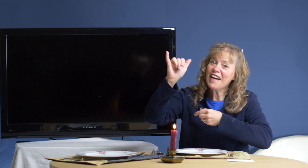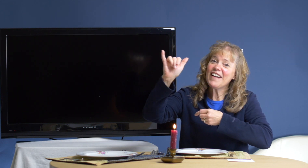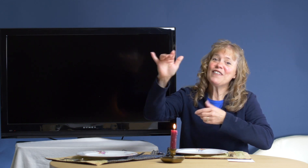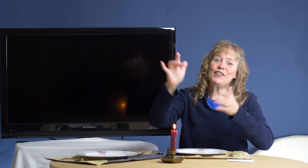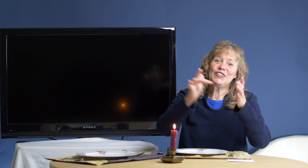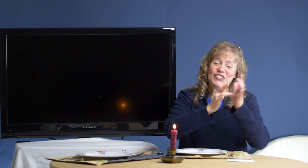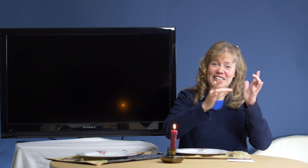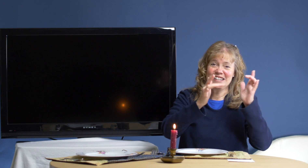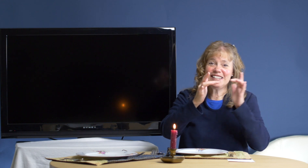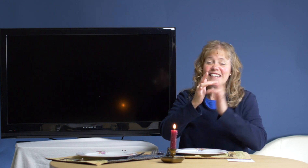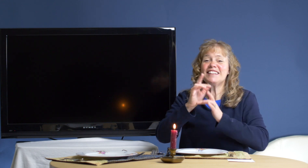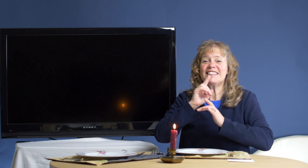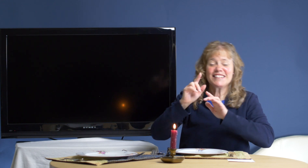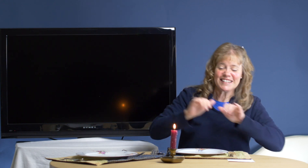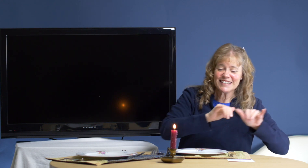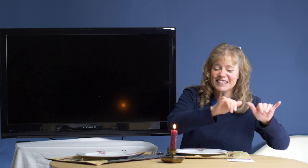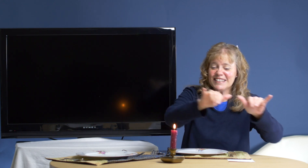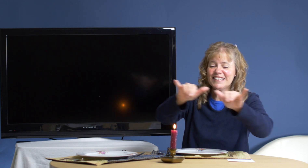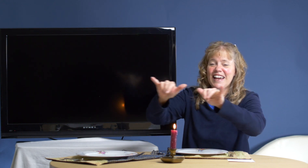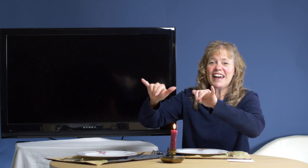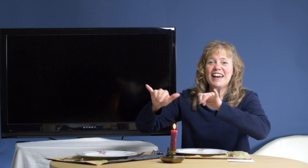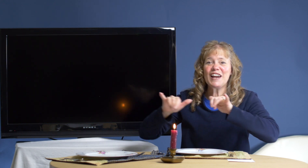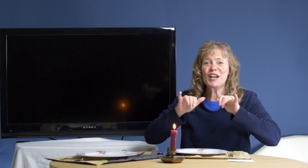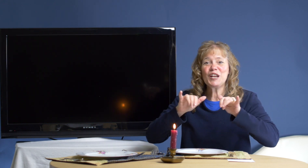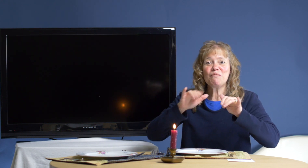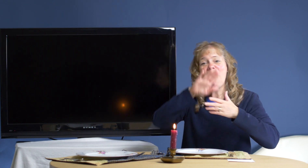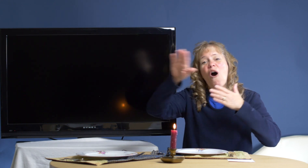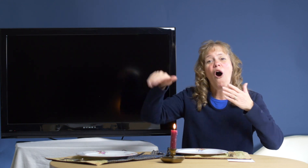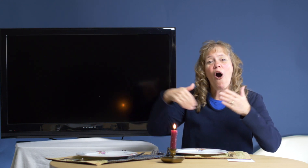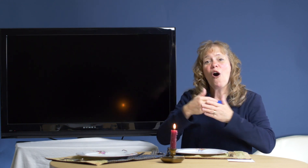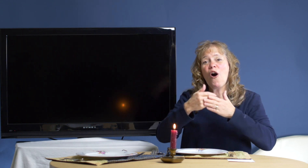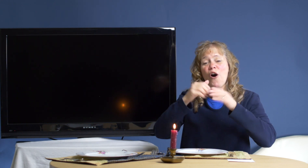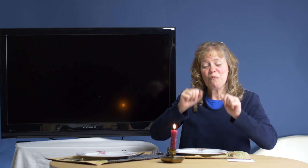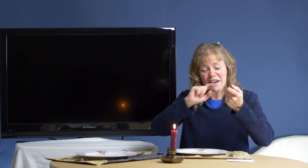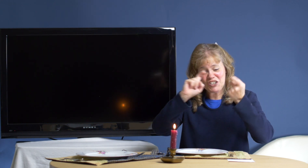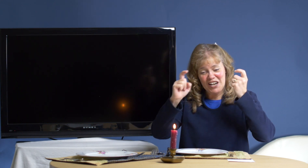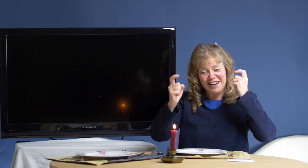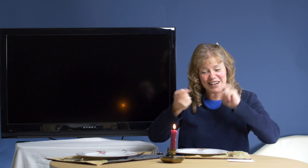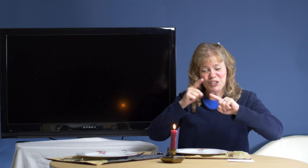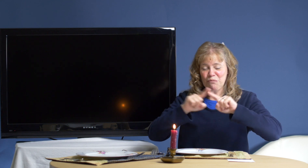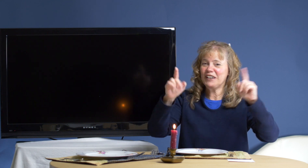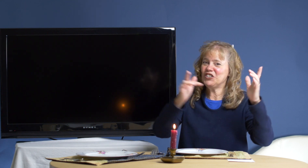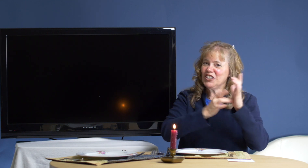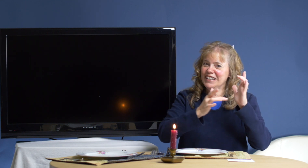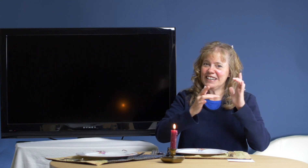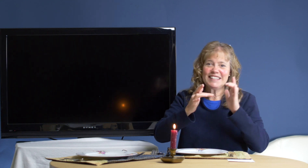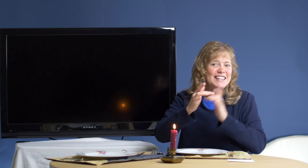Jesus is the same. All may change, but Jesus